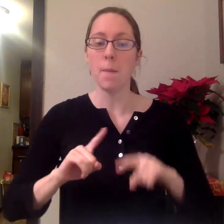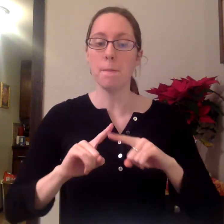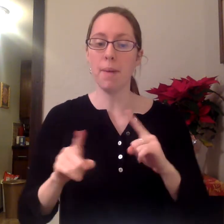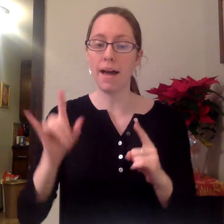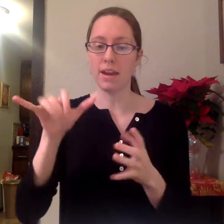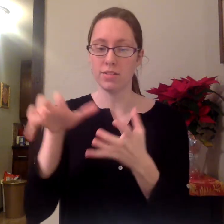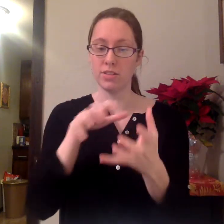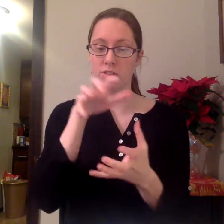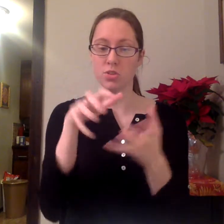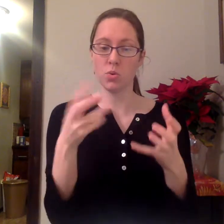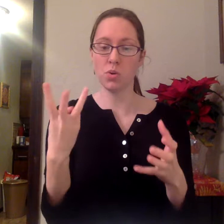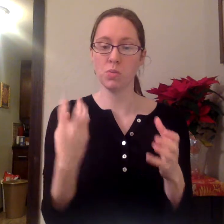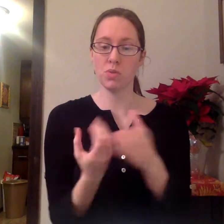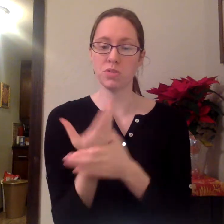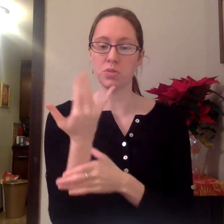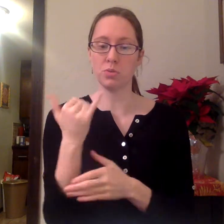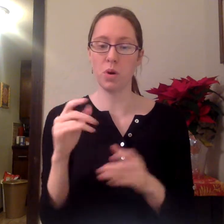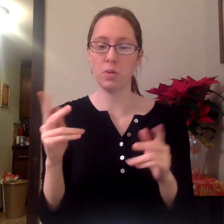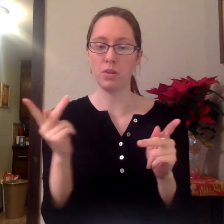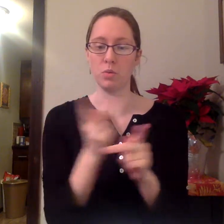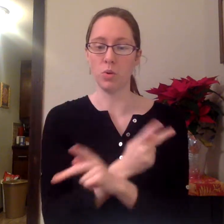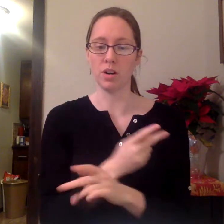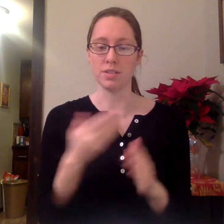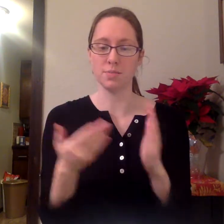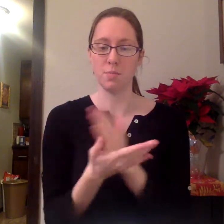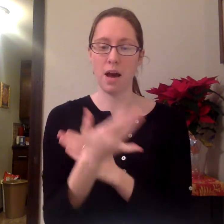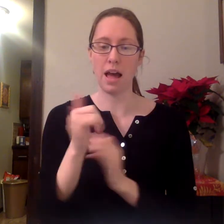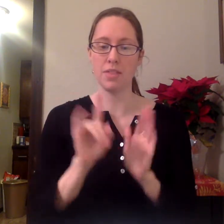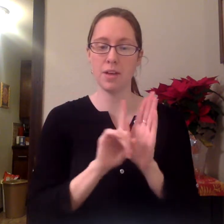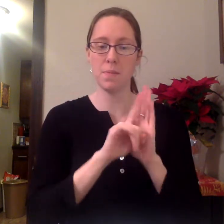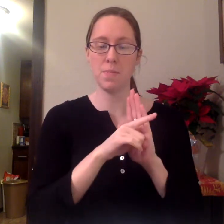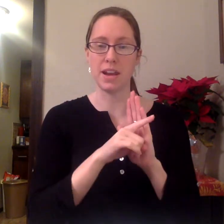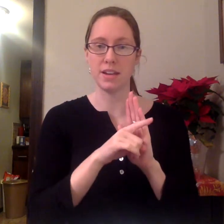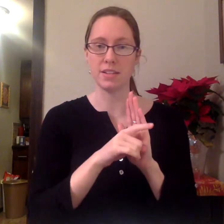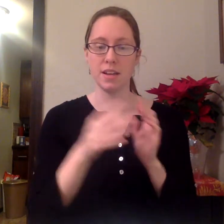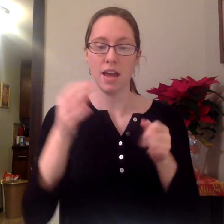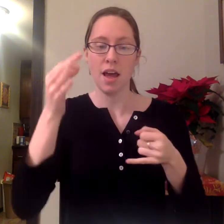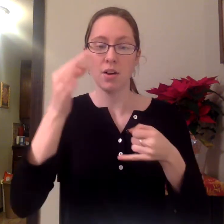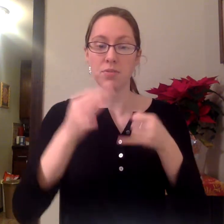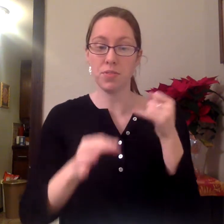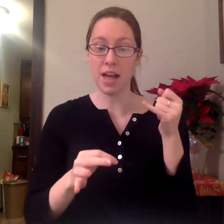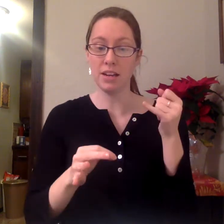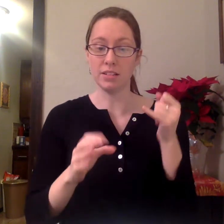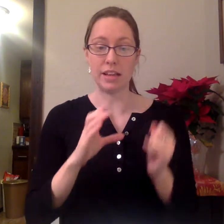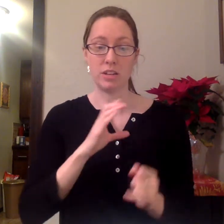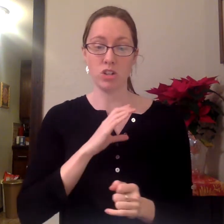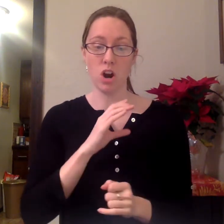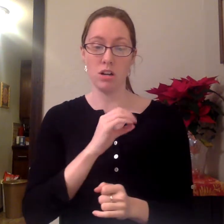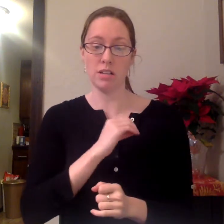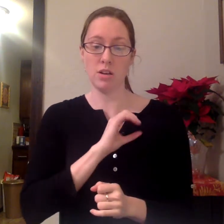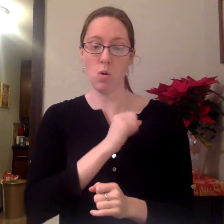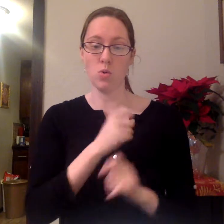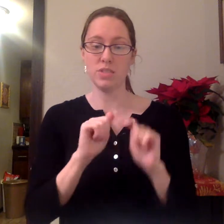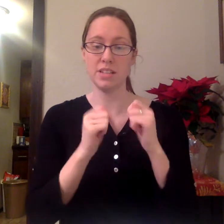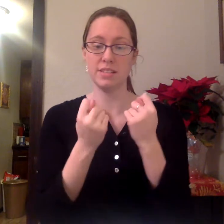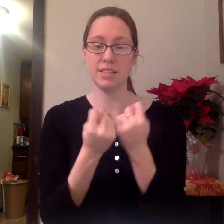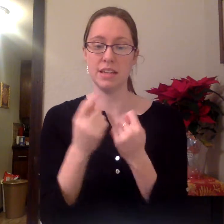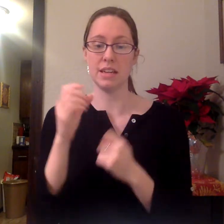But the storm was growing worse by the minute. Finally, Charlie Olsen's team